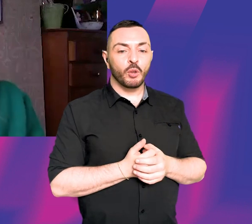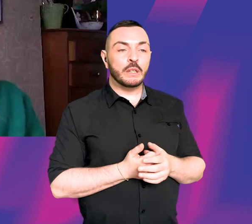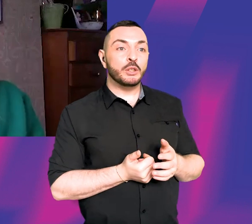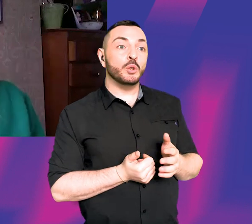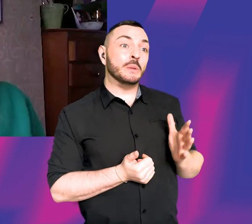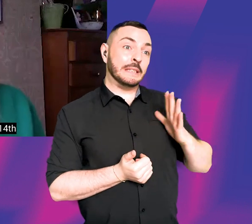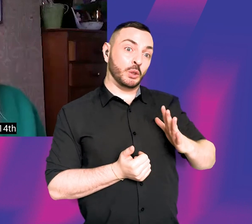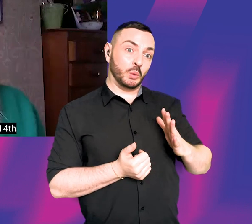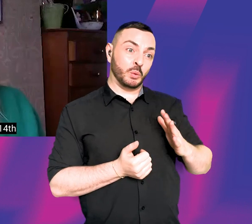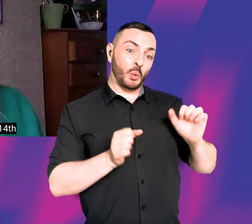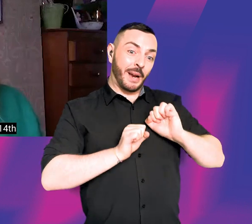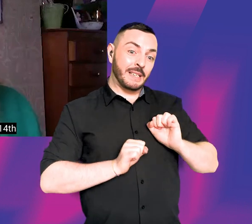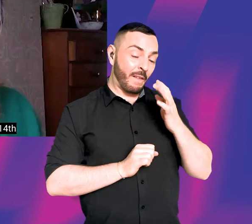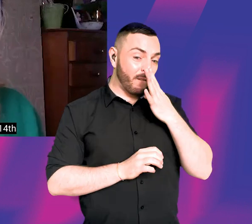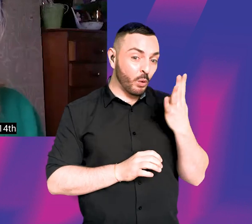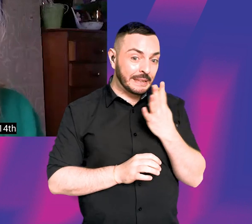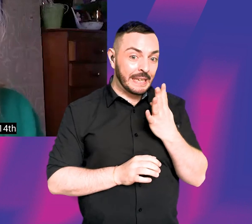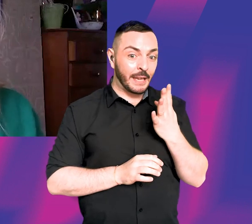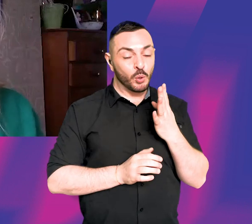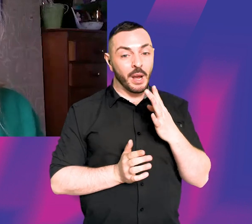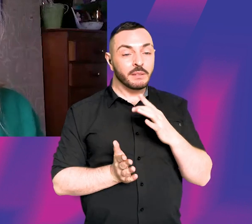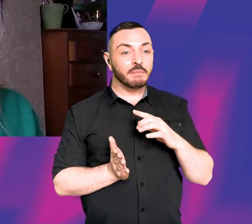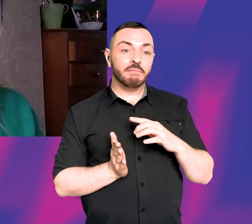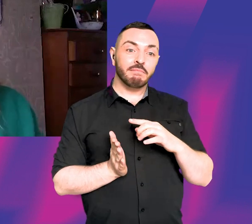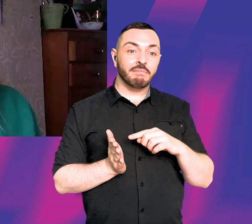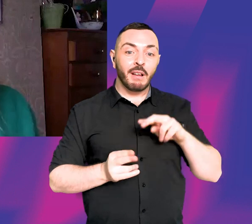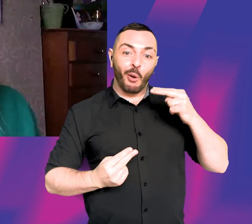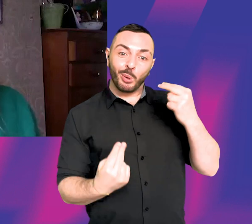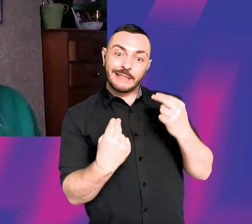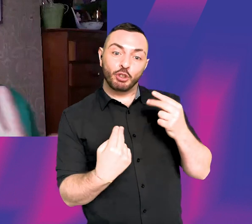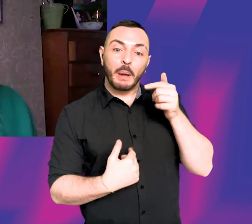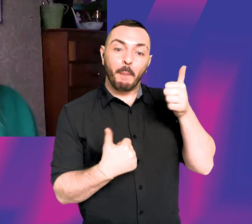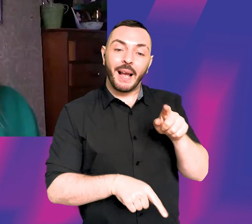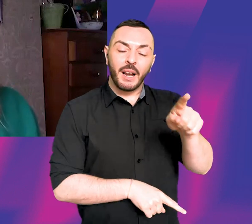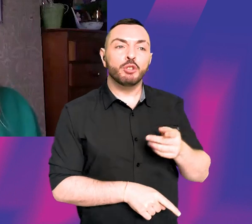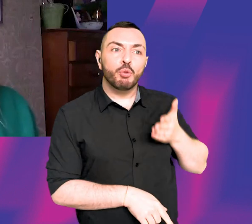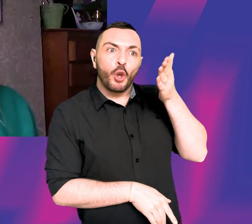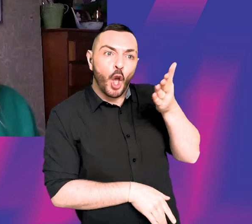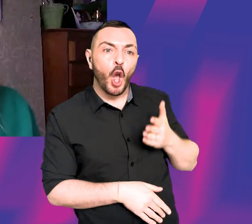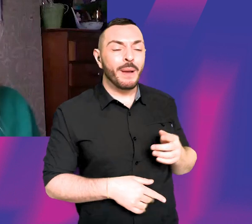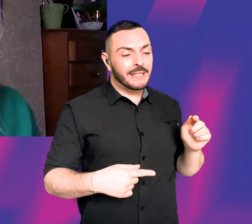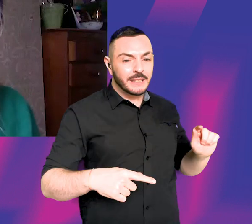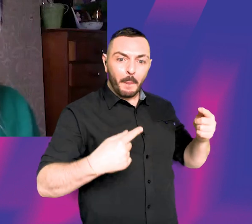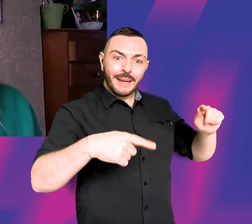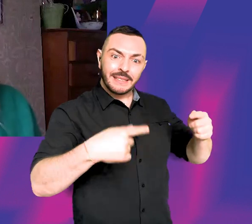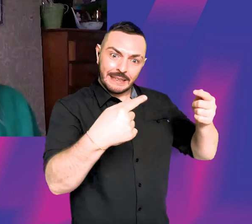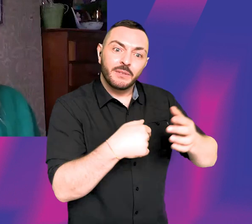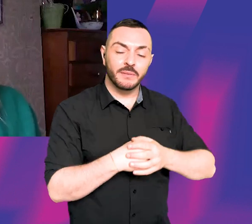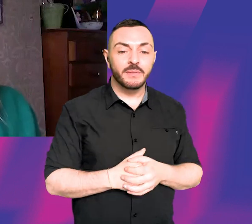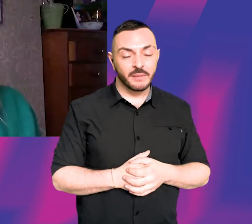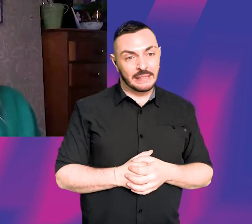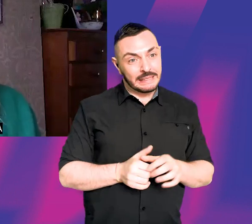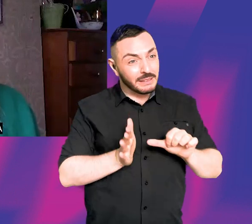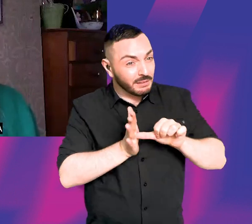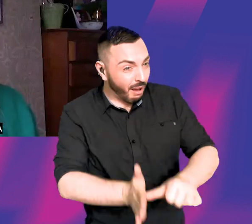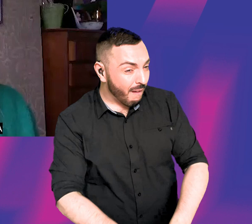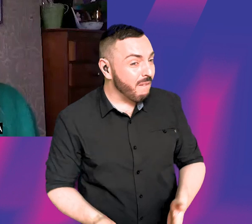until you're 14, and so I was sort of coming up to my 14th birthday, and she said, you should have a go, it's really competitive, it's hard to get in, but you should do